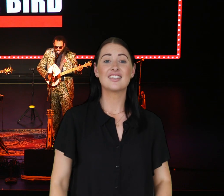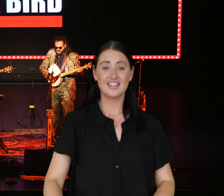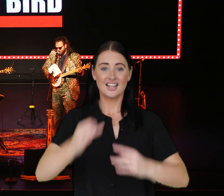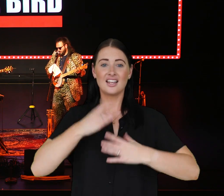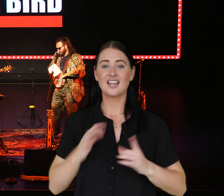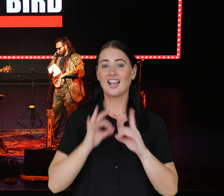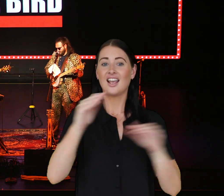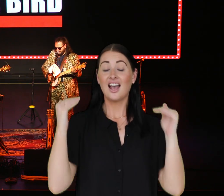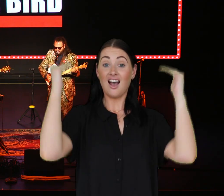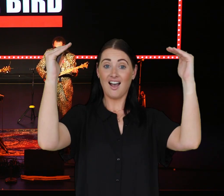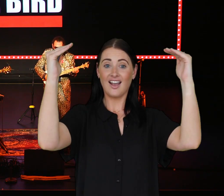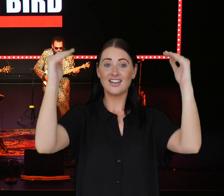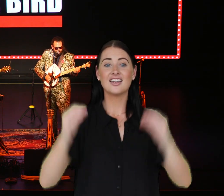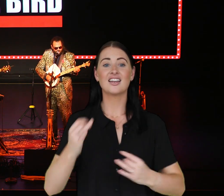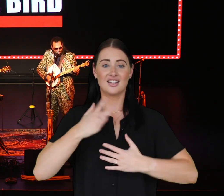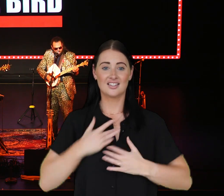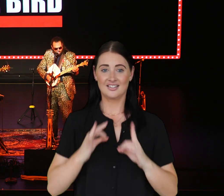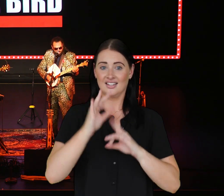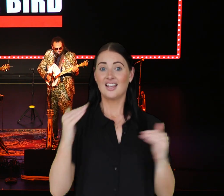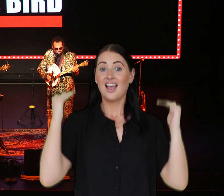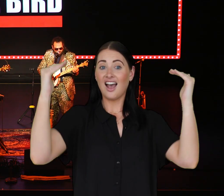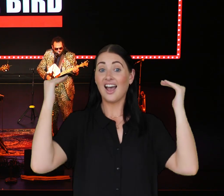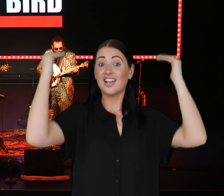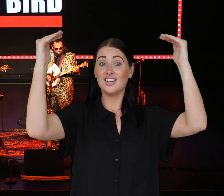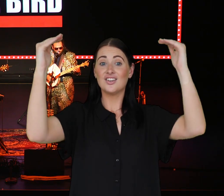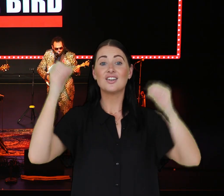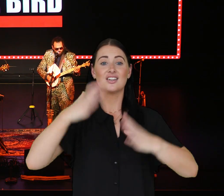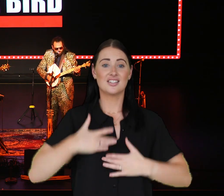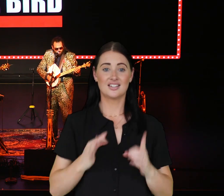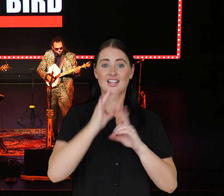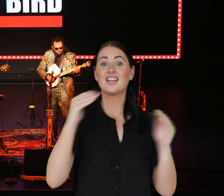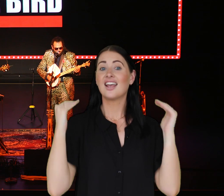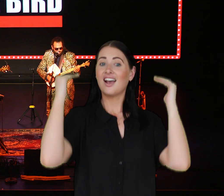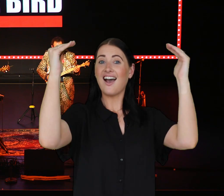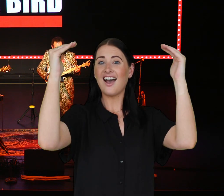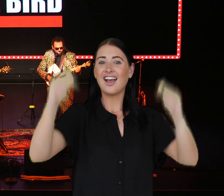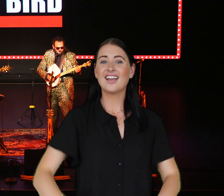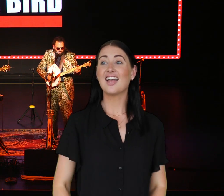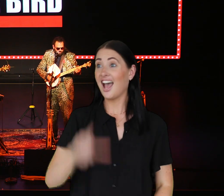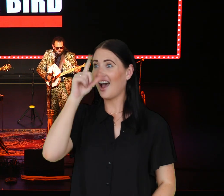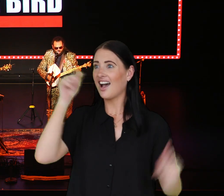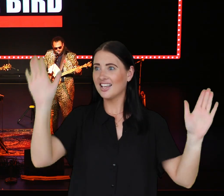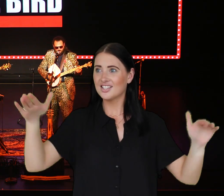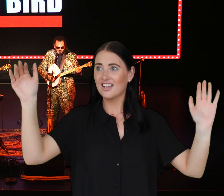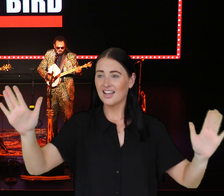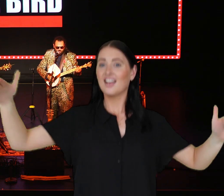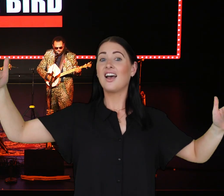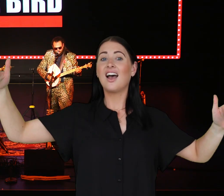Taking it high Taking it higher Taking it high As high as we can fly